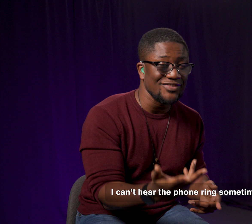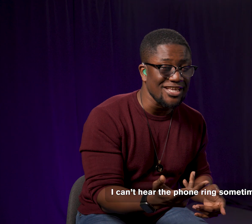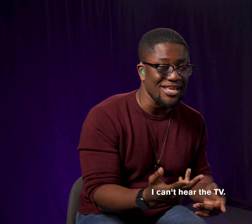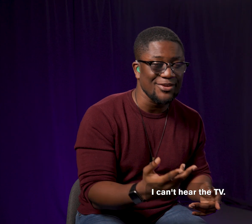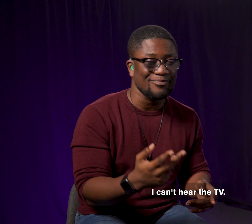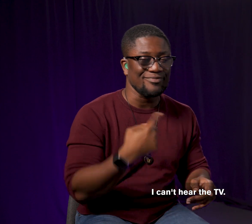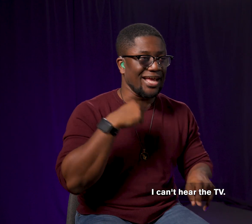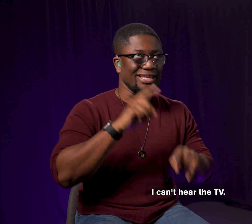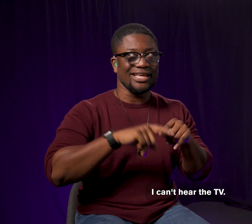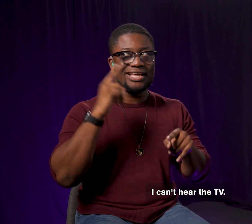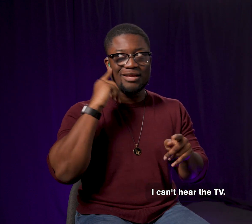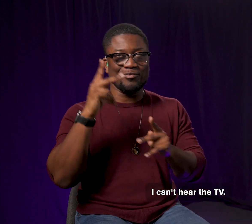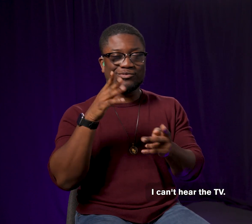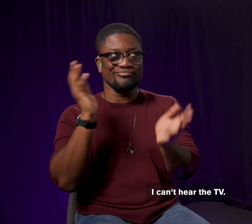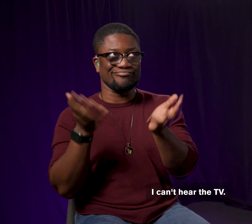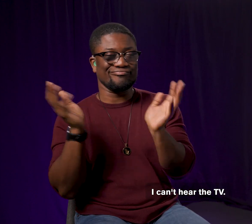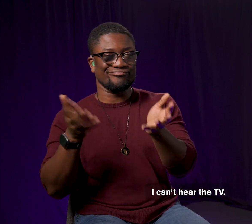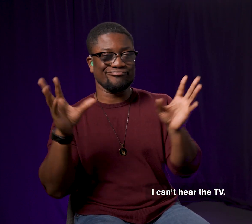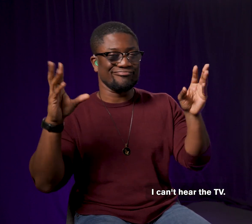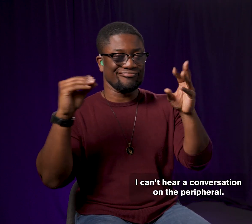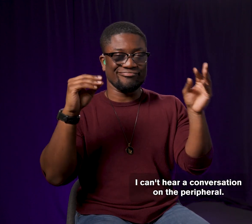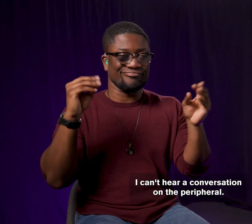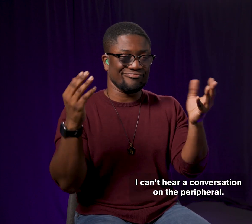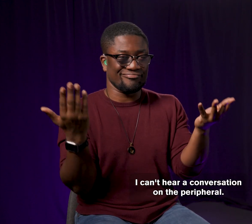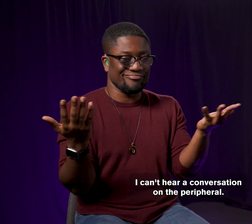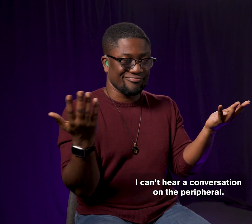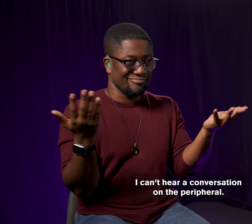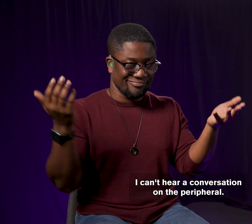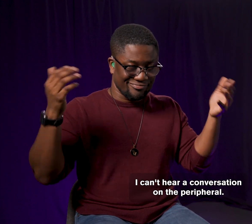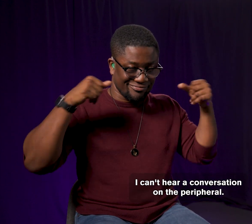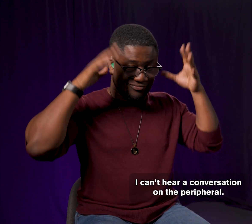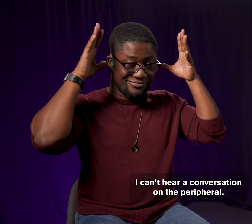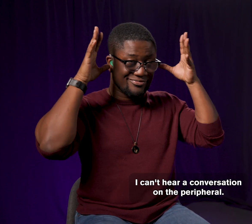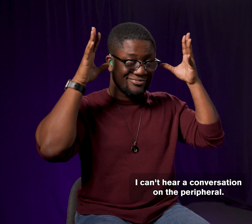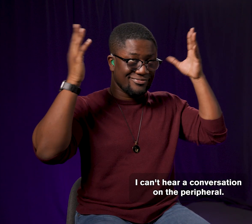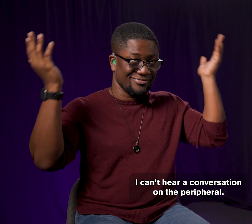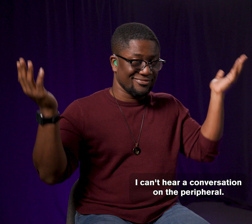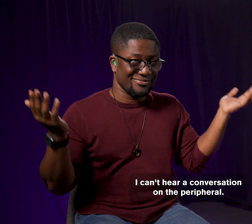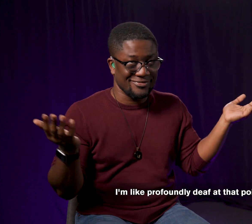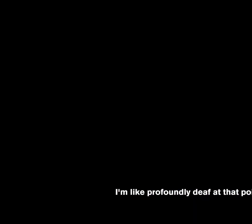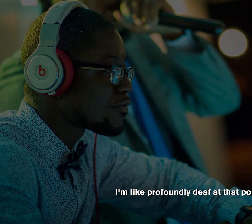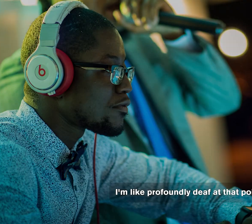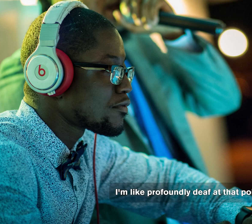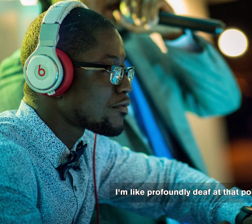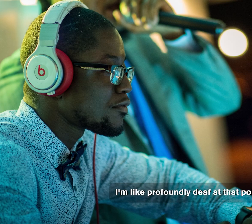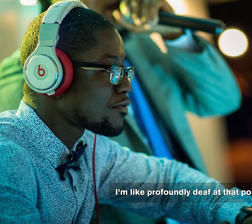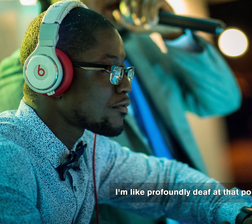I can't hear the TV. I can't hear a conversation on the peripheral. I'm like profoundly deaf